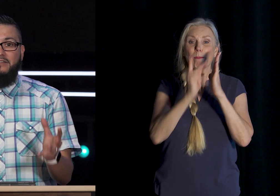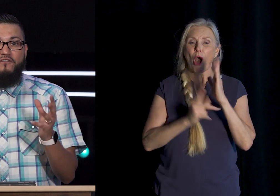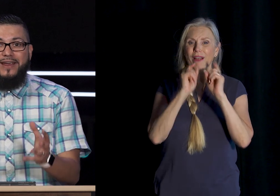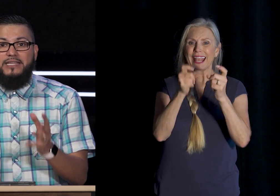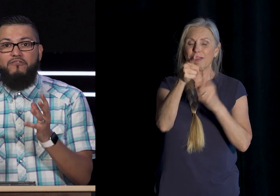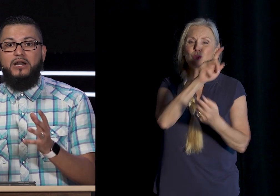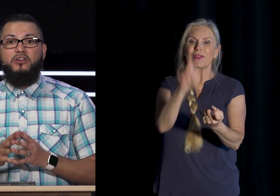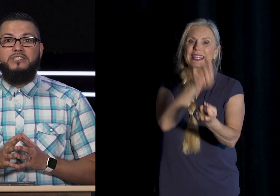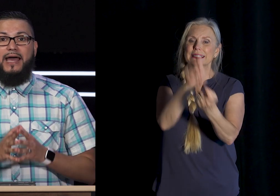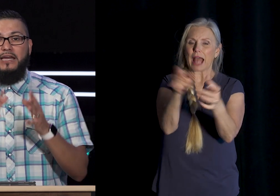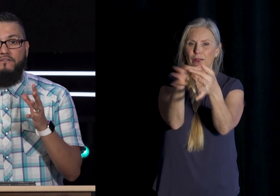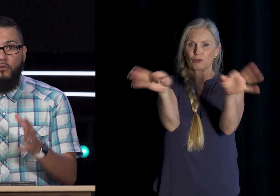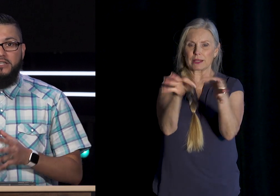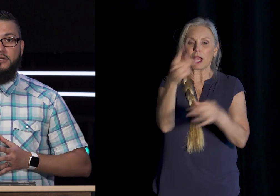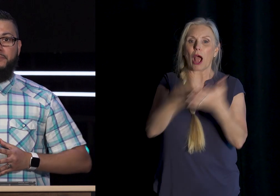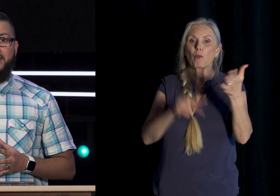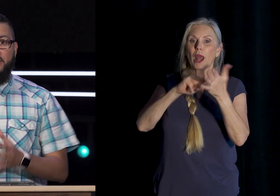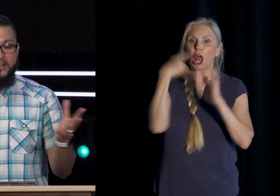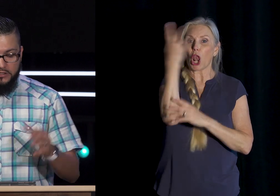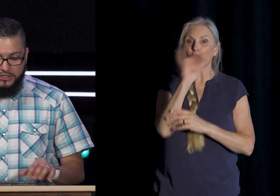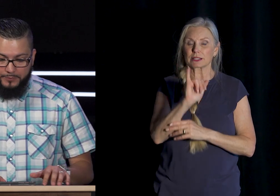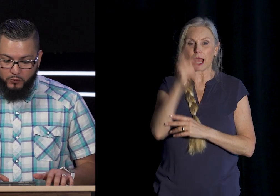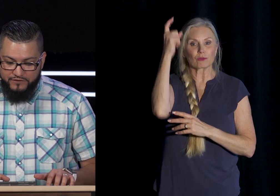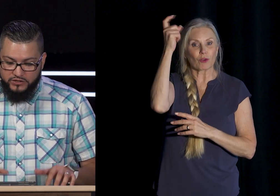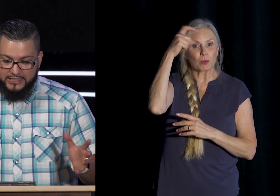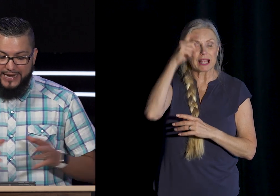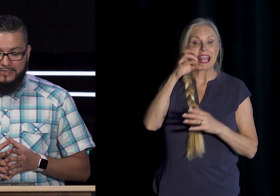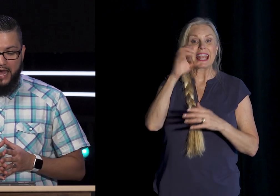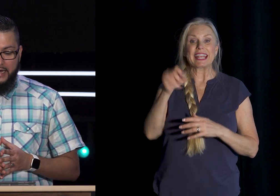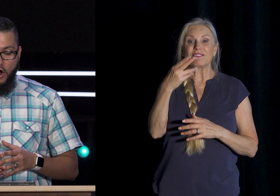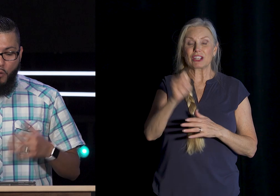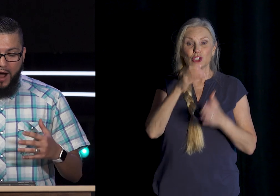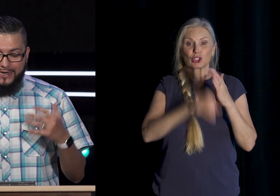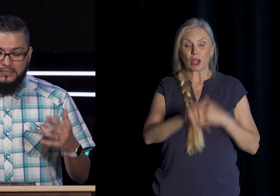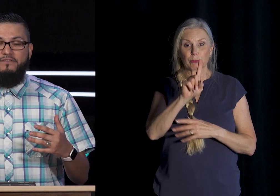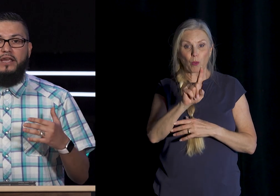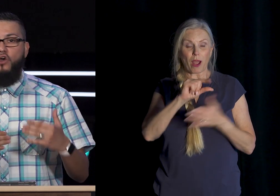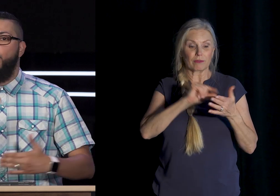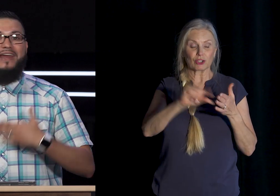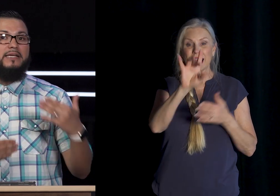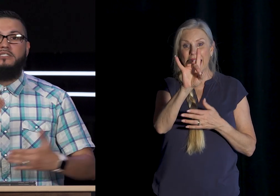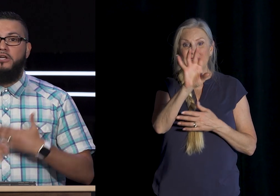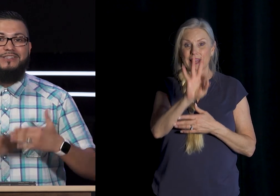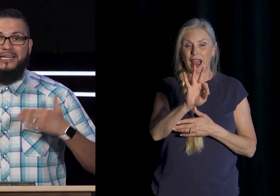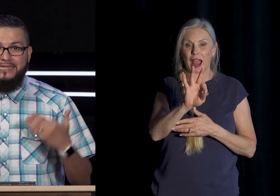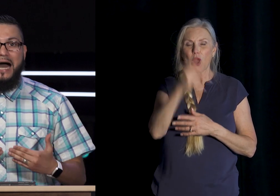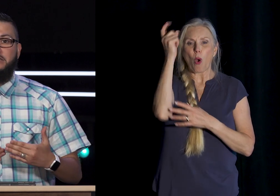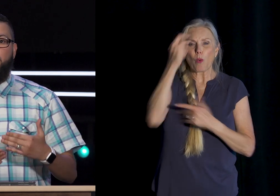Phrasing Of What It Looks Like For Wisdom In Ephesians Chapter 1 Verses 8 And 9 Wise Living Reconsiders The Gospel